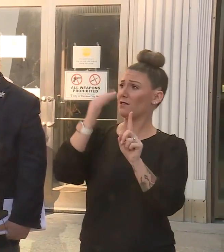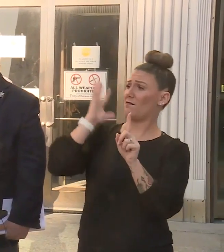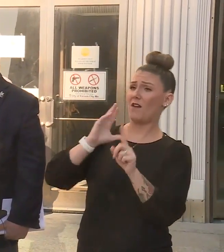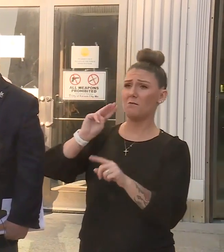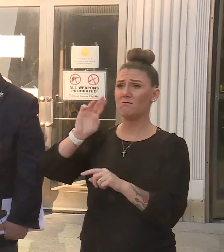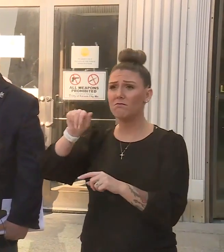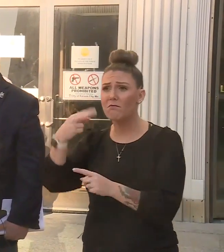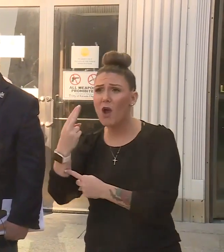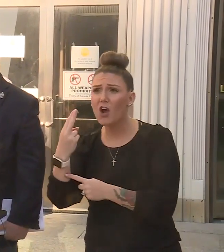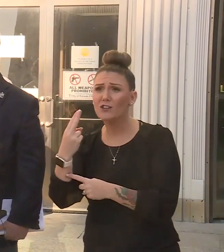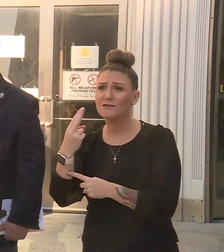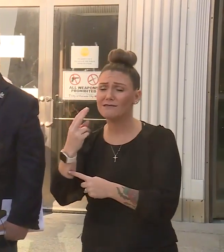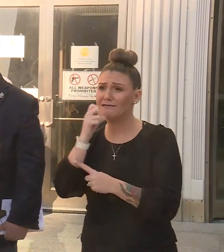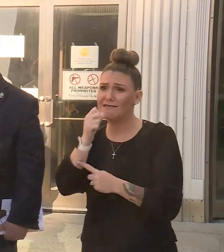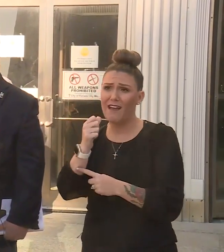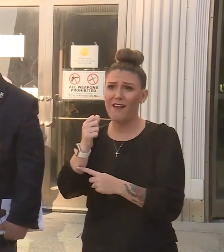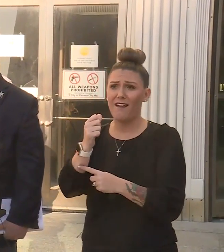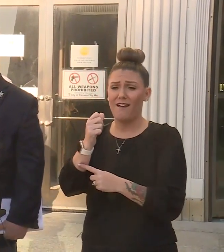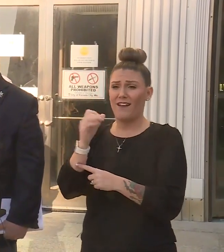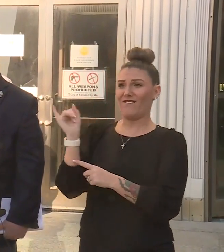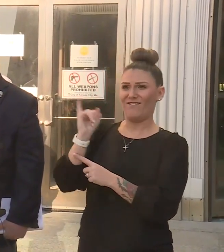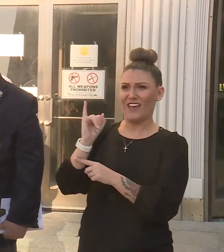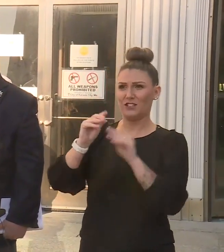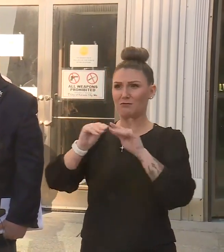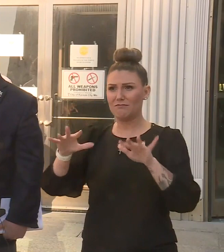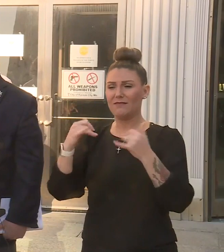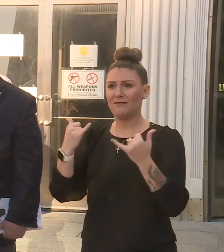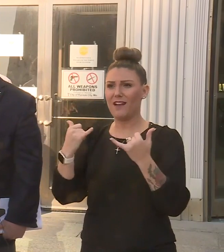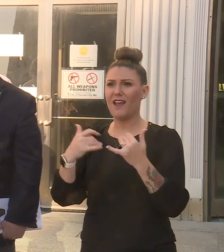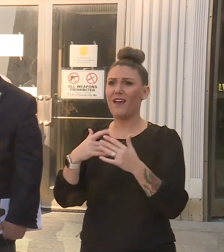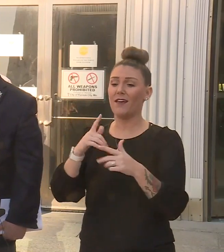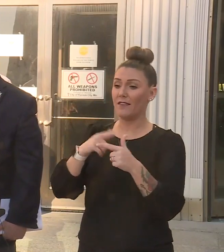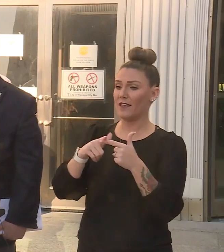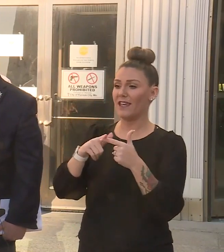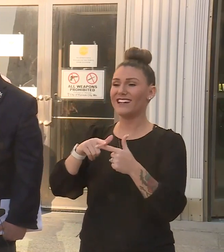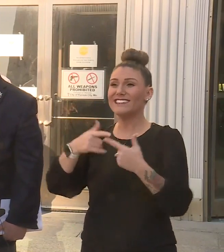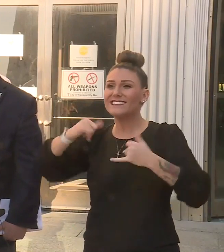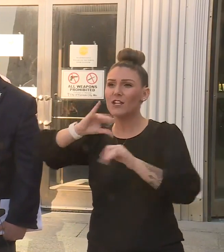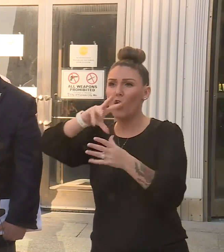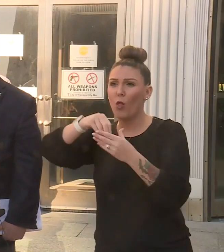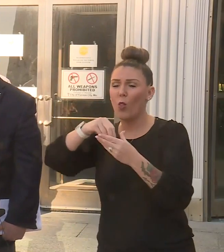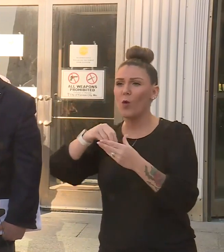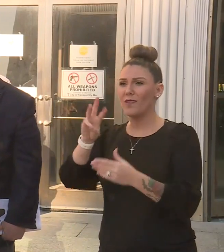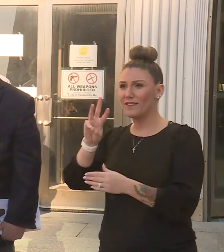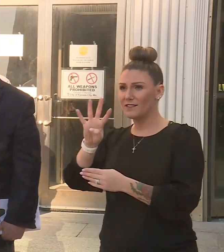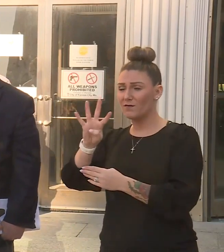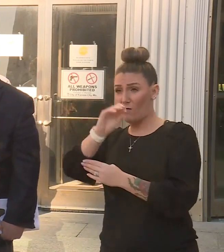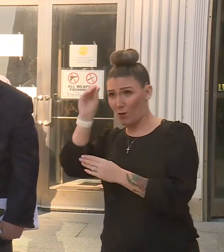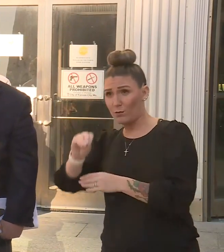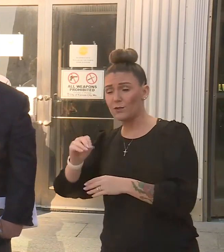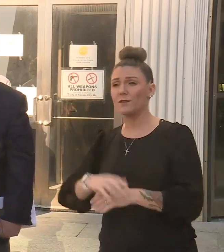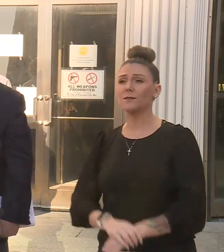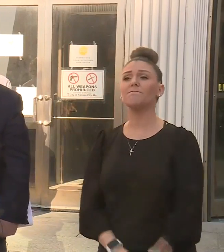and are no longer infectious. Then it's still included in that 64 percent.